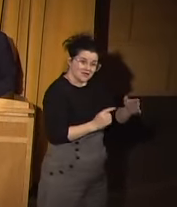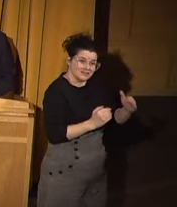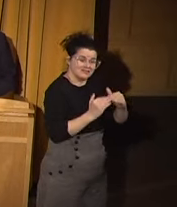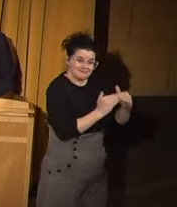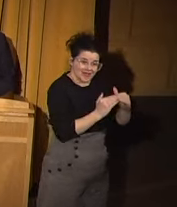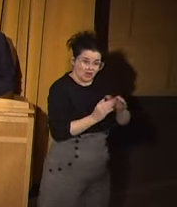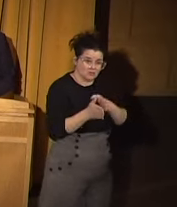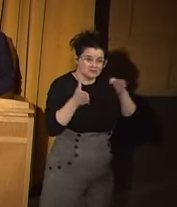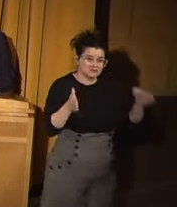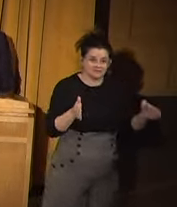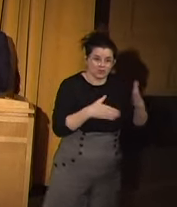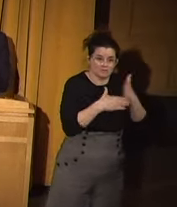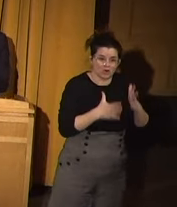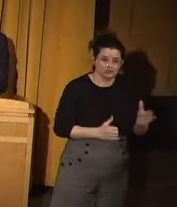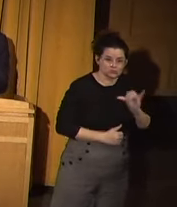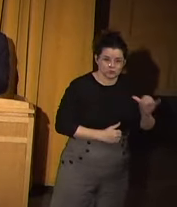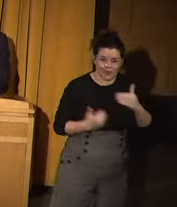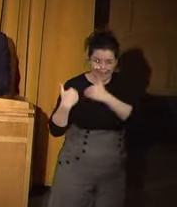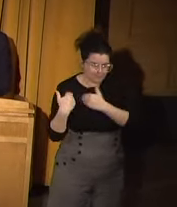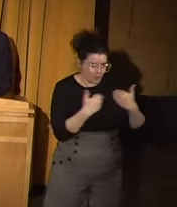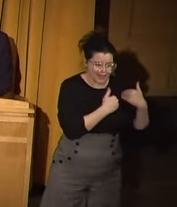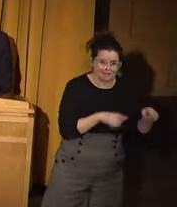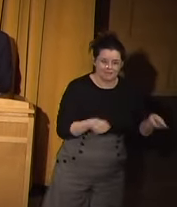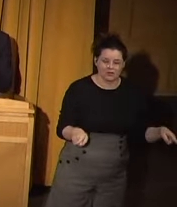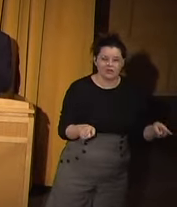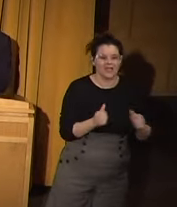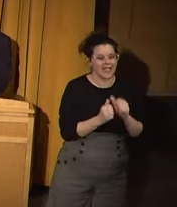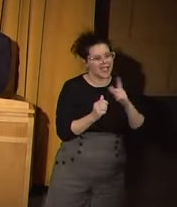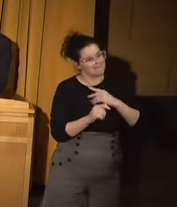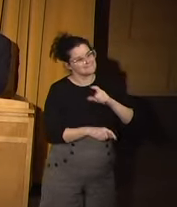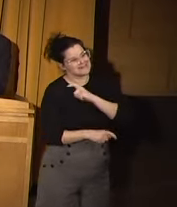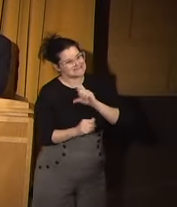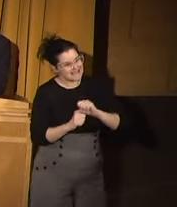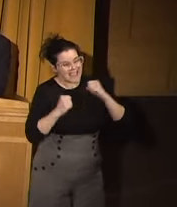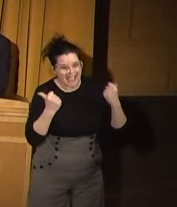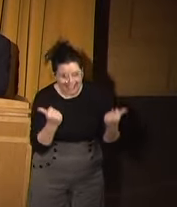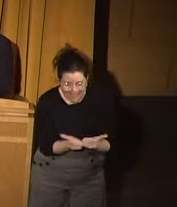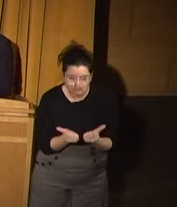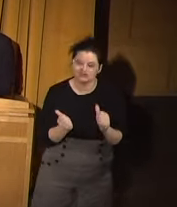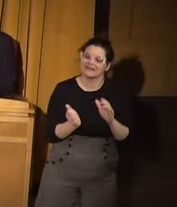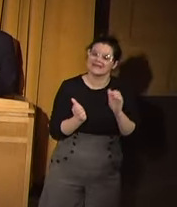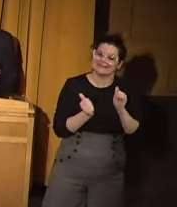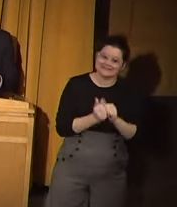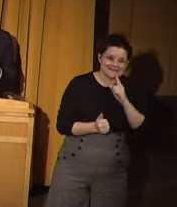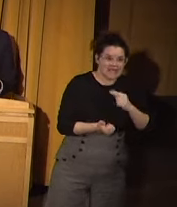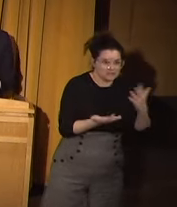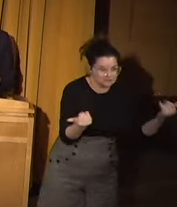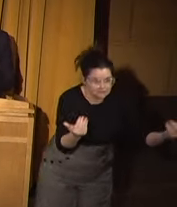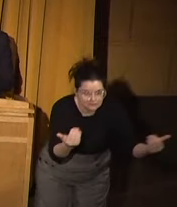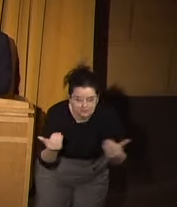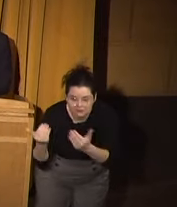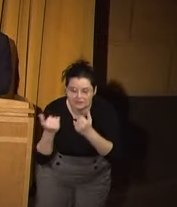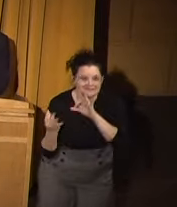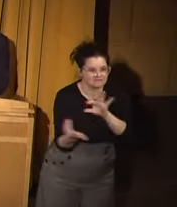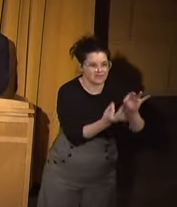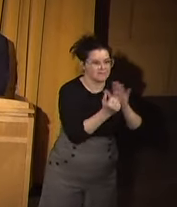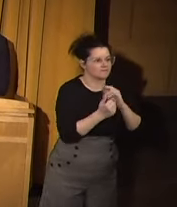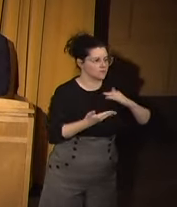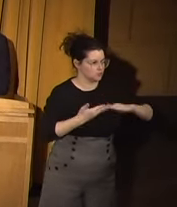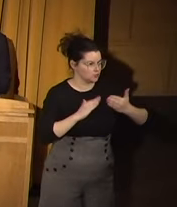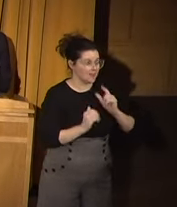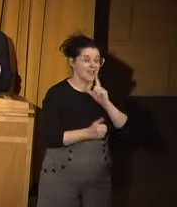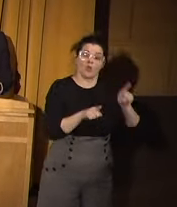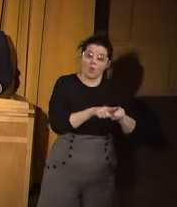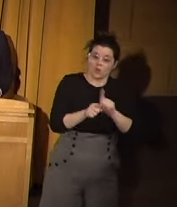officers and a policing agency that solicits the input of their community and